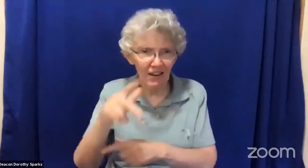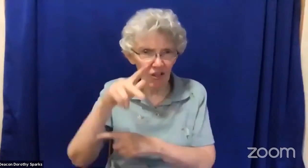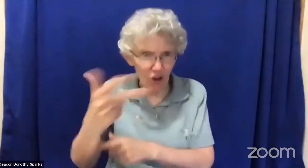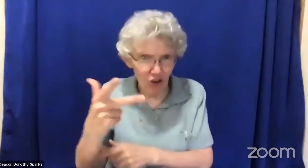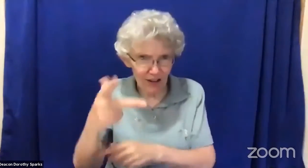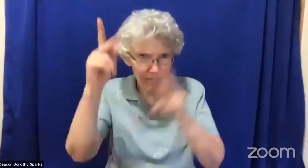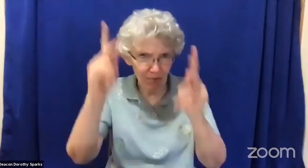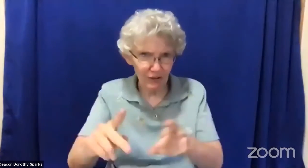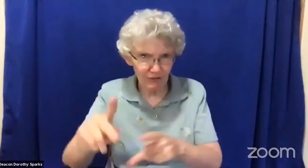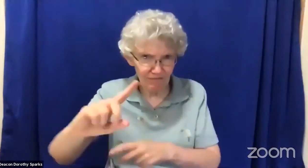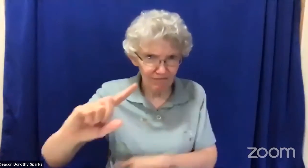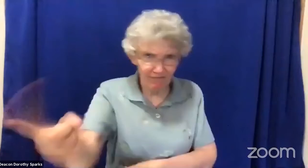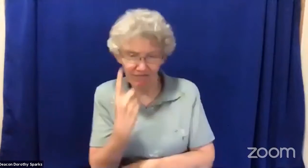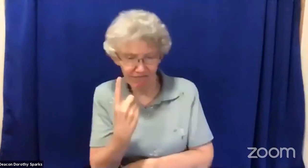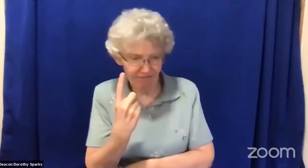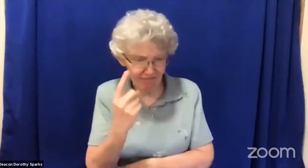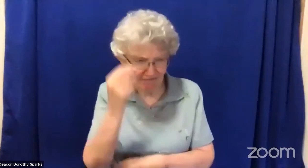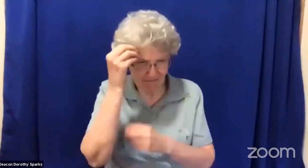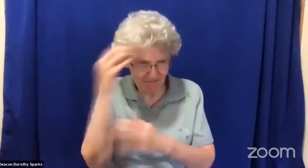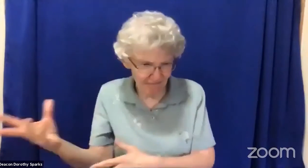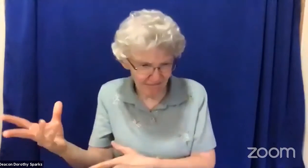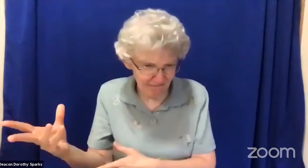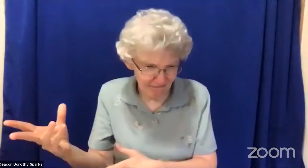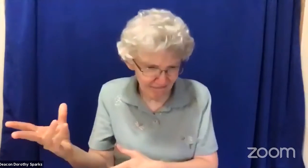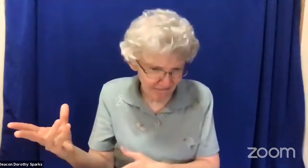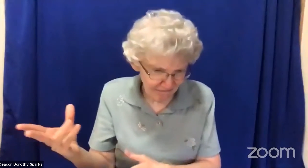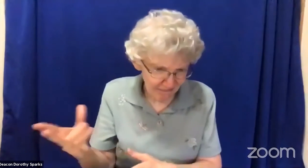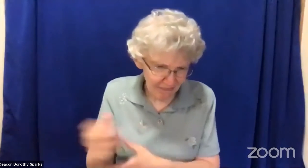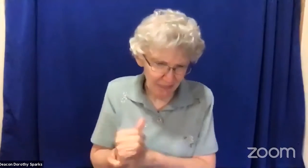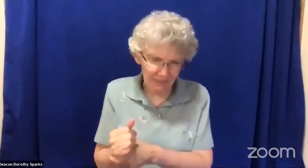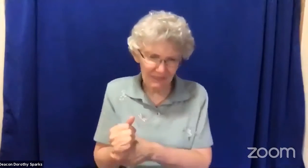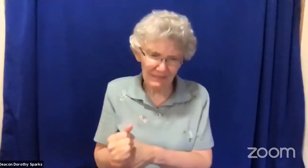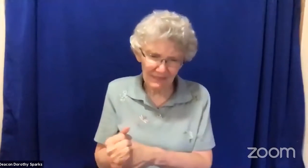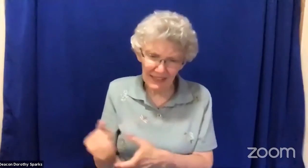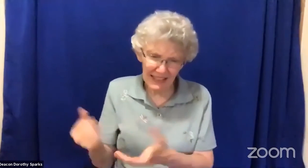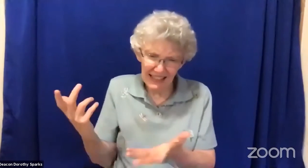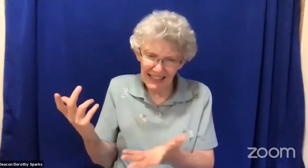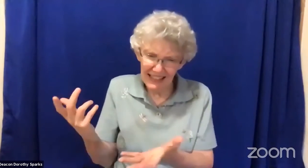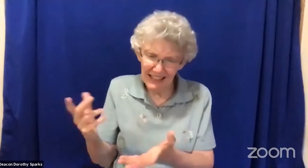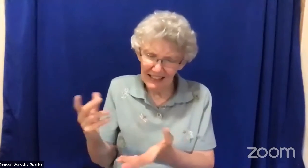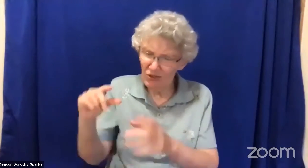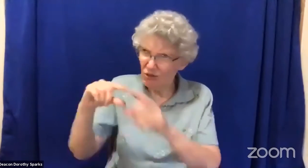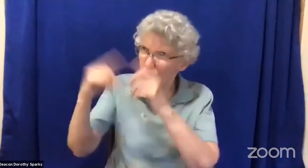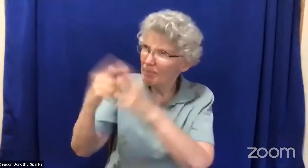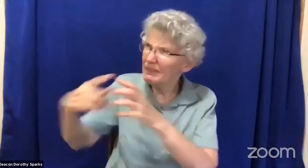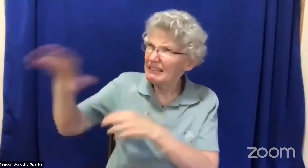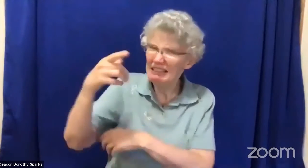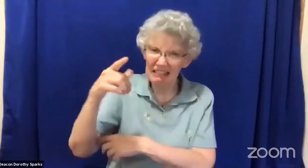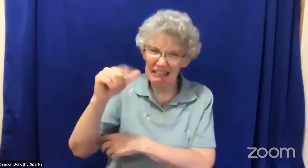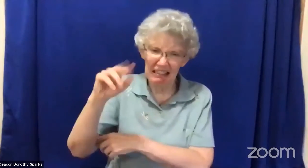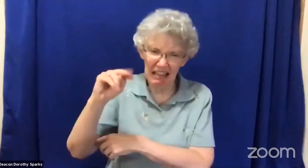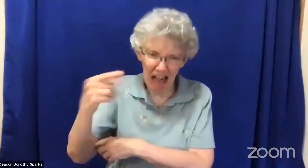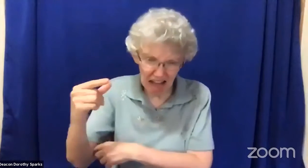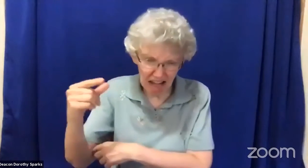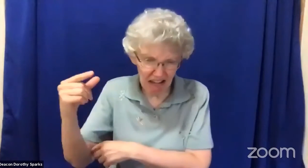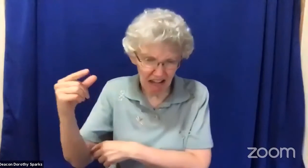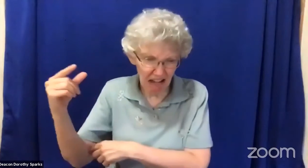before that servant finished speaking a third one raced up and said three gangs of Chilidans attacked